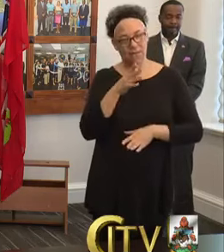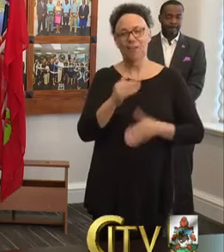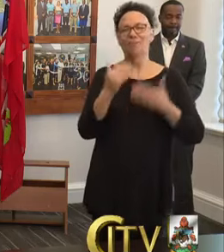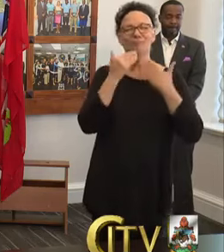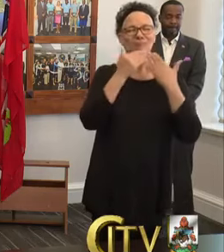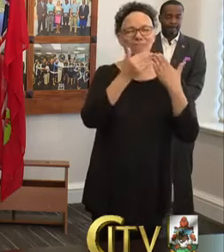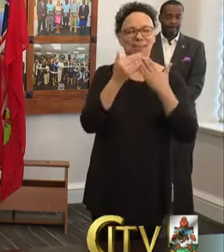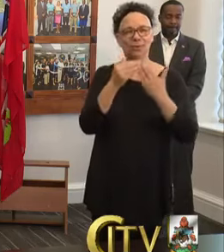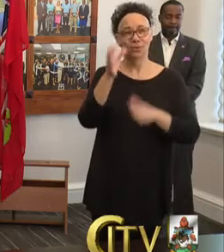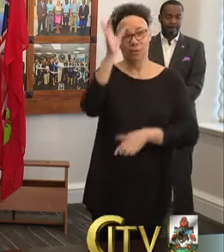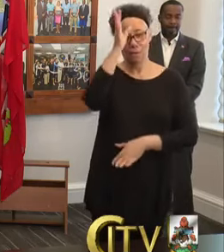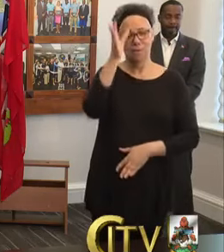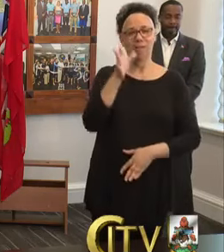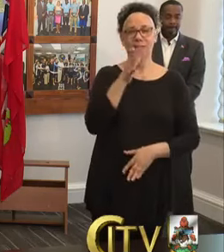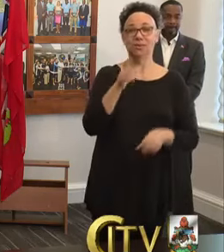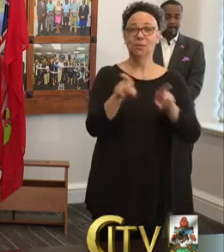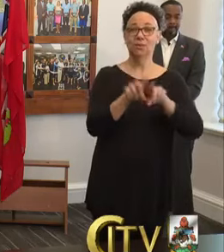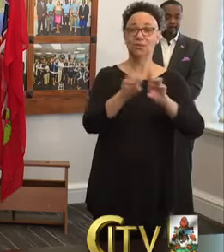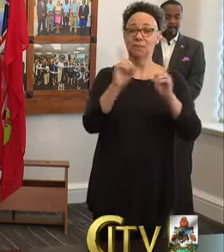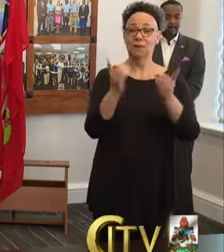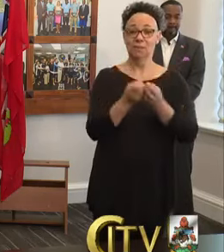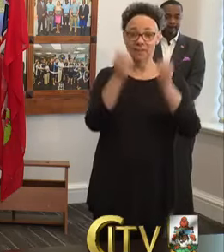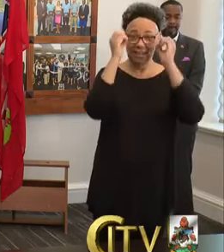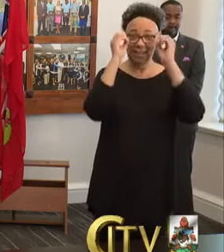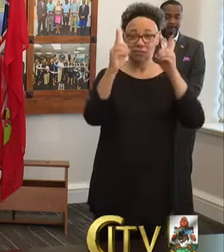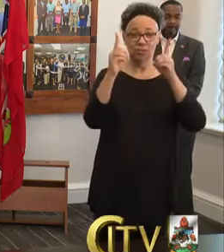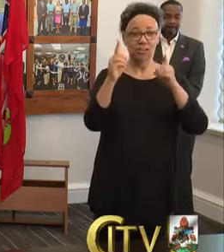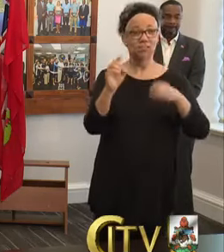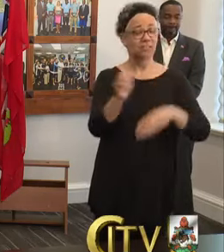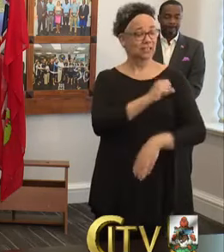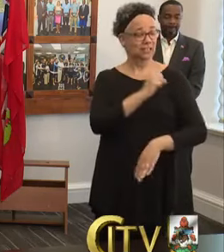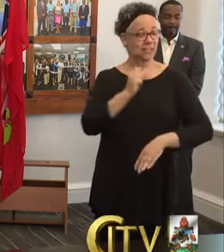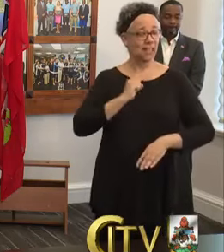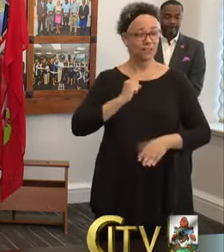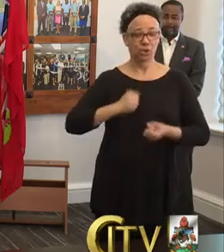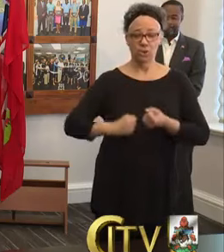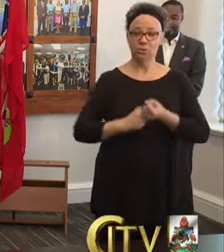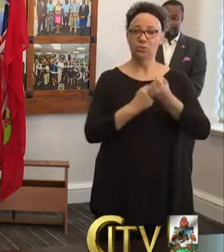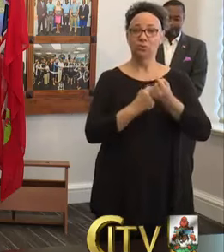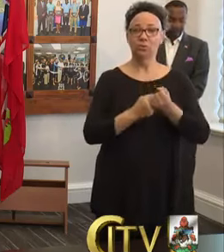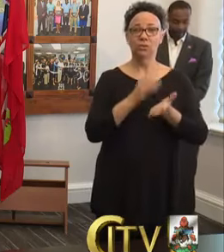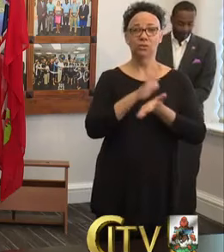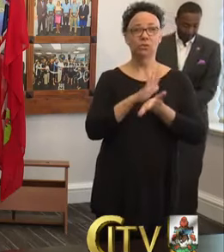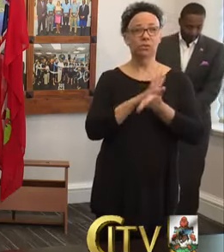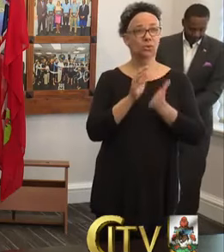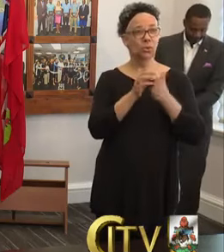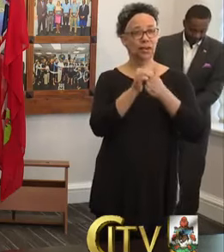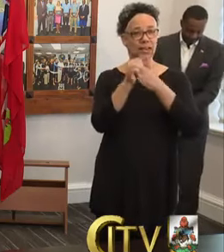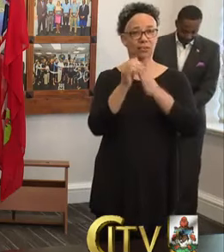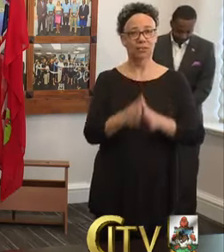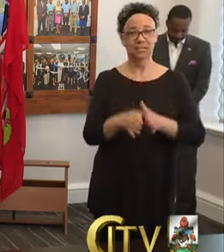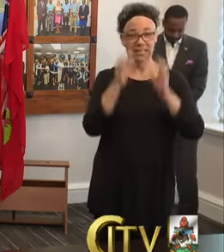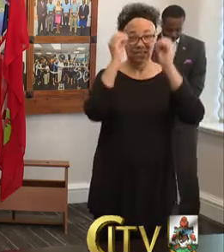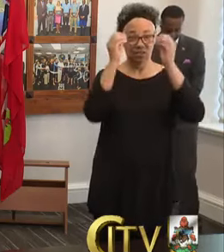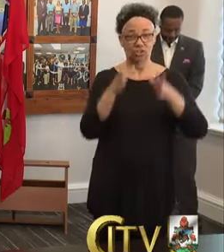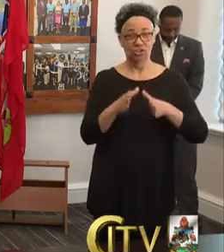thanks to parents and the Department of Education staff for their efforts to support school leaders, teachers, and staff.